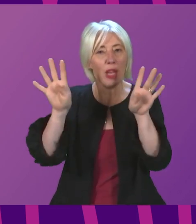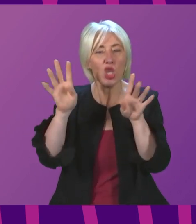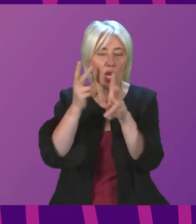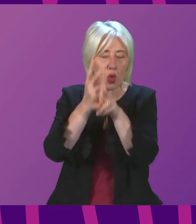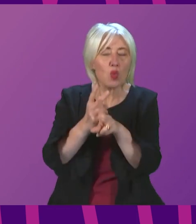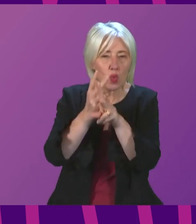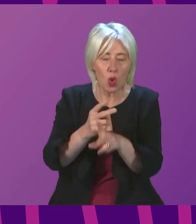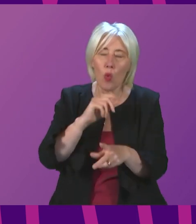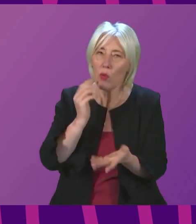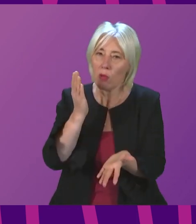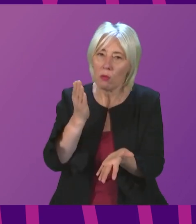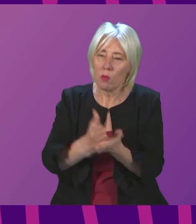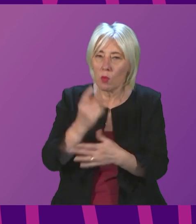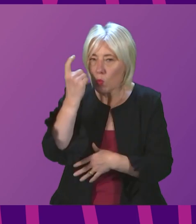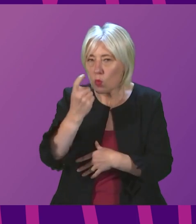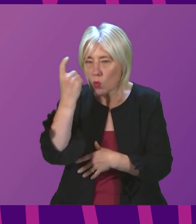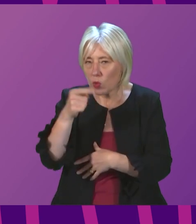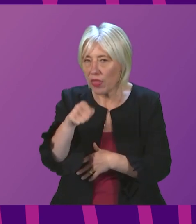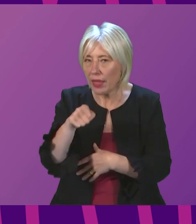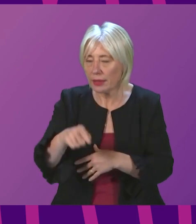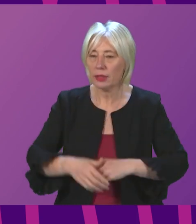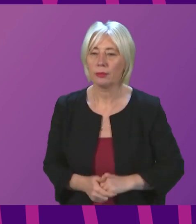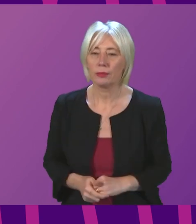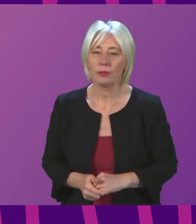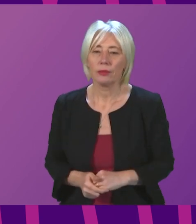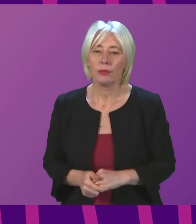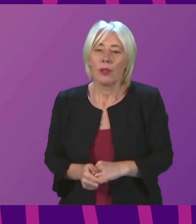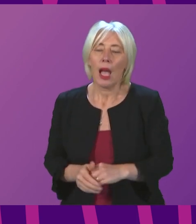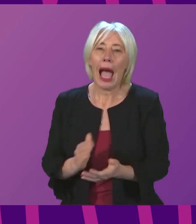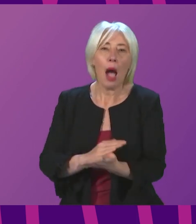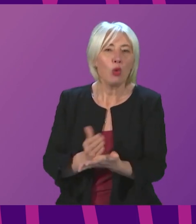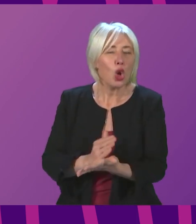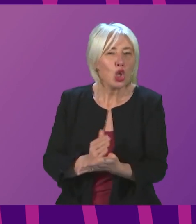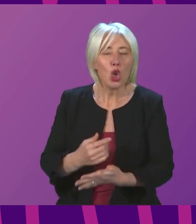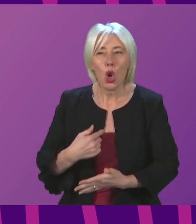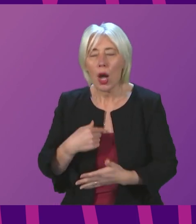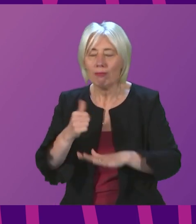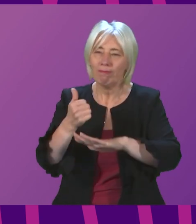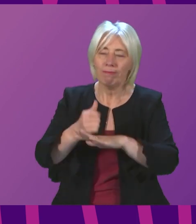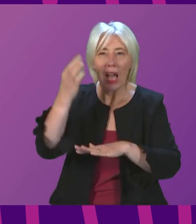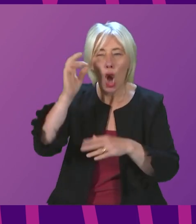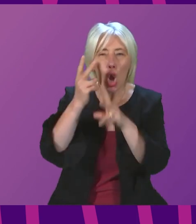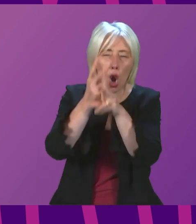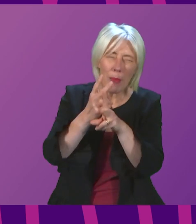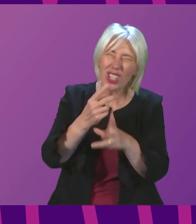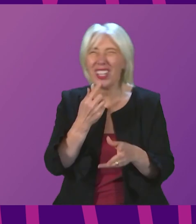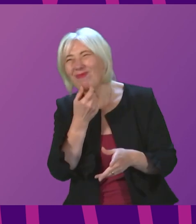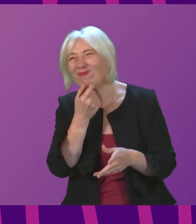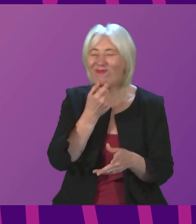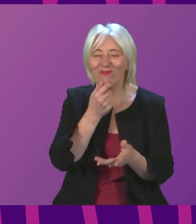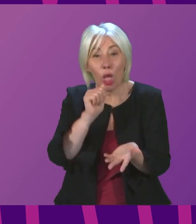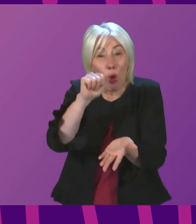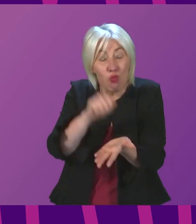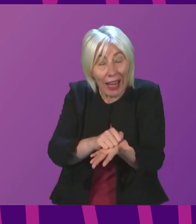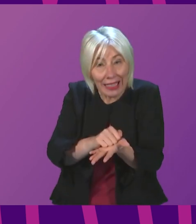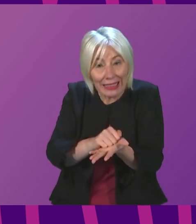continue to give consideration to. I am not sure in my own mind whether establishing a commission is necessarily the right thing